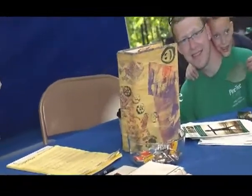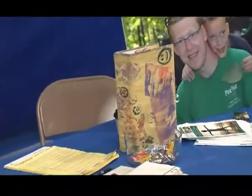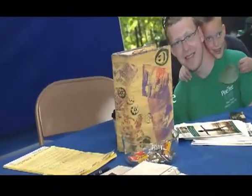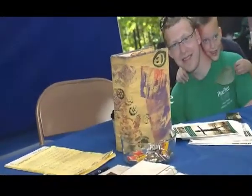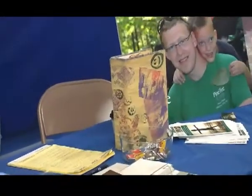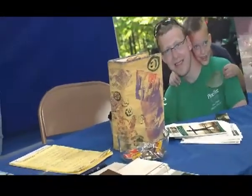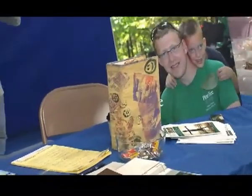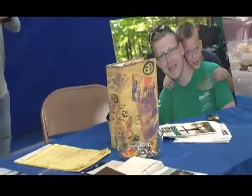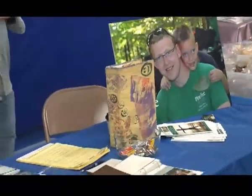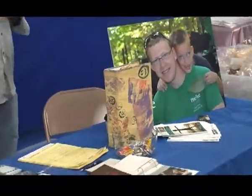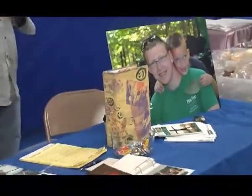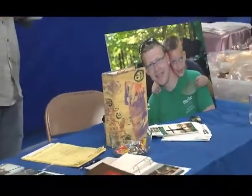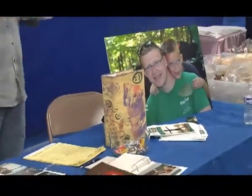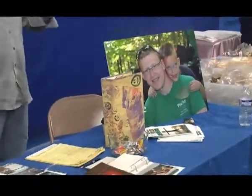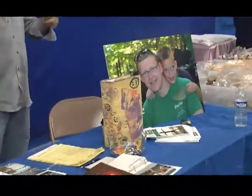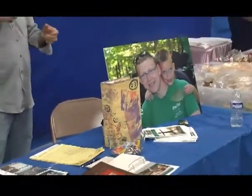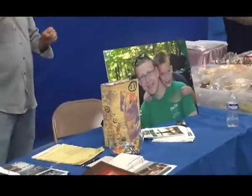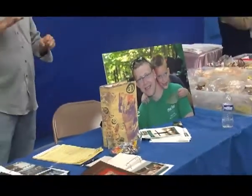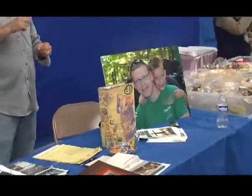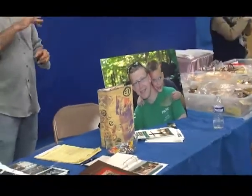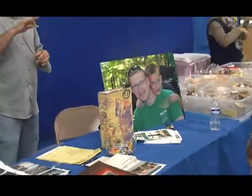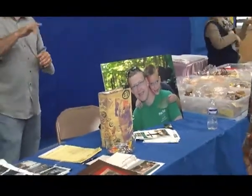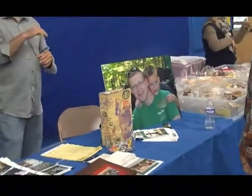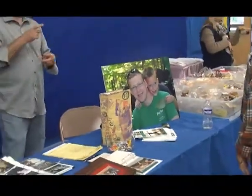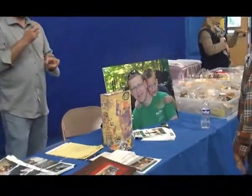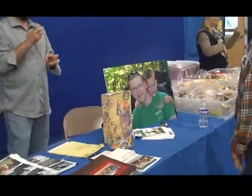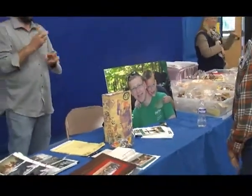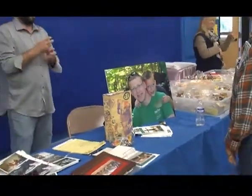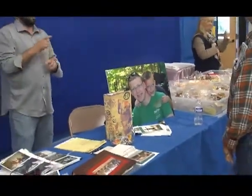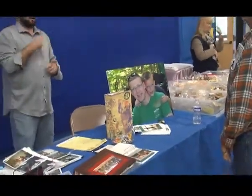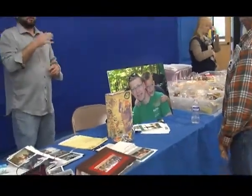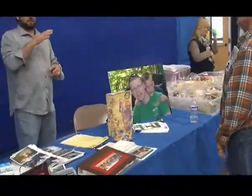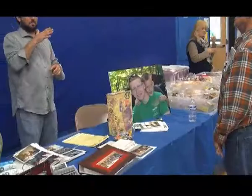services for the Deaf. So, we had a conference every two years.